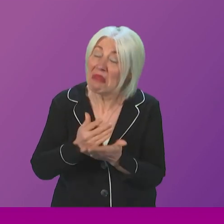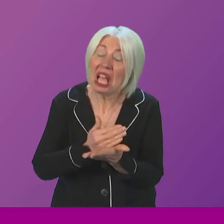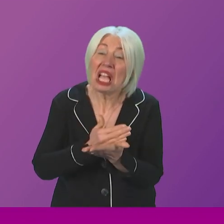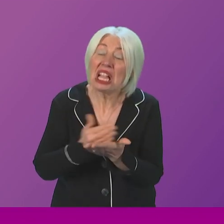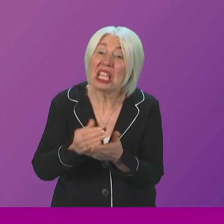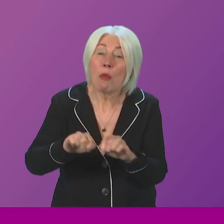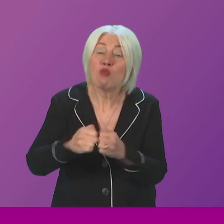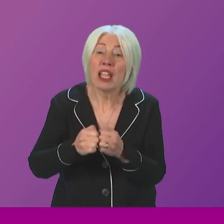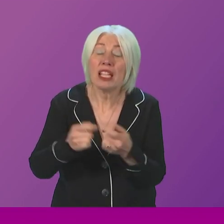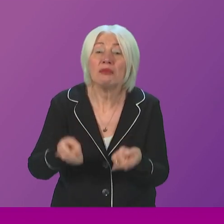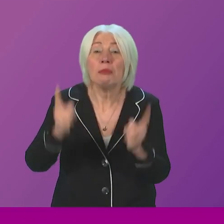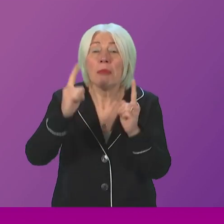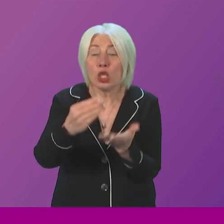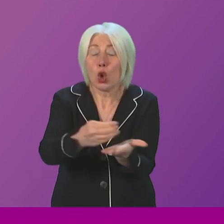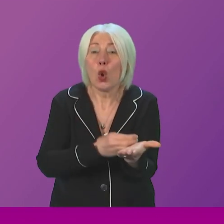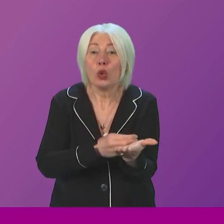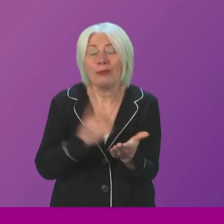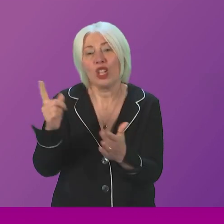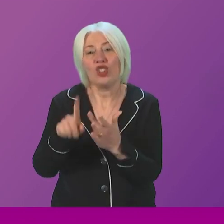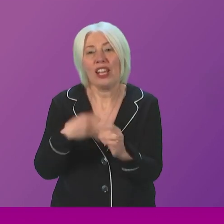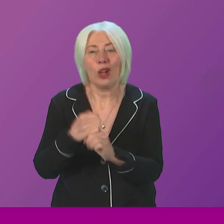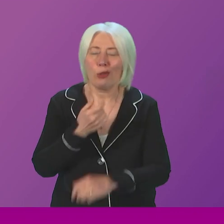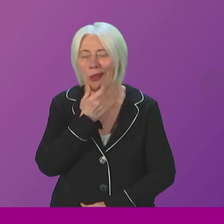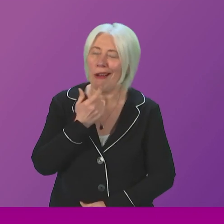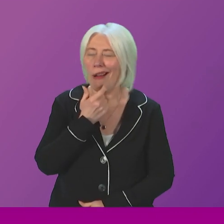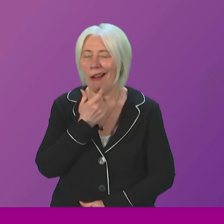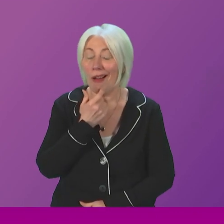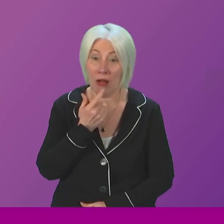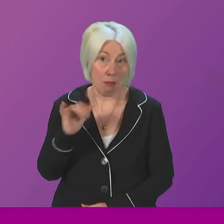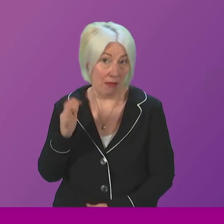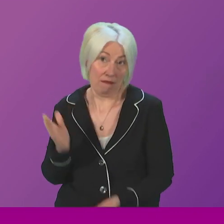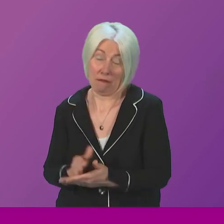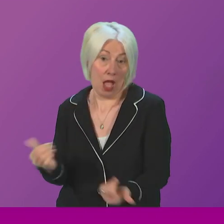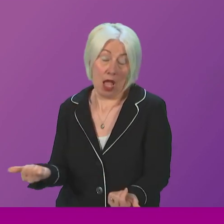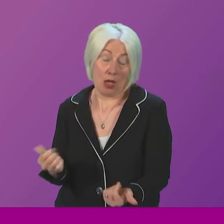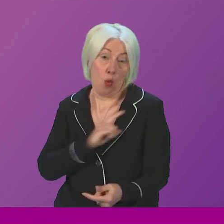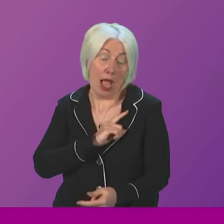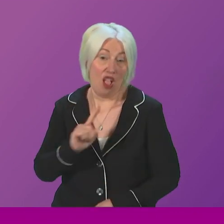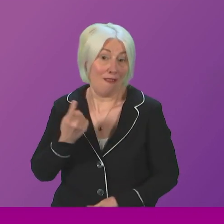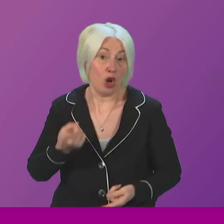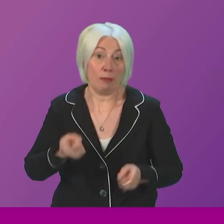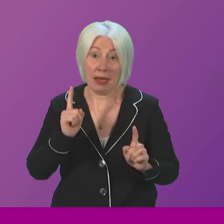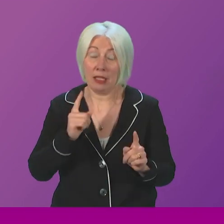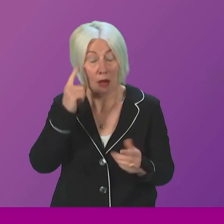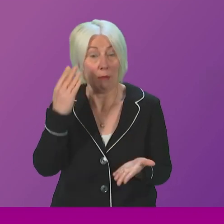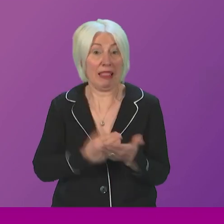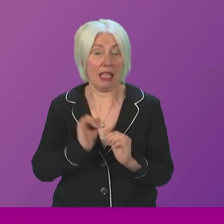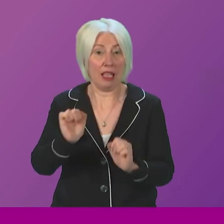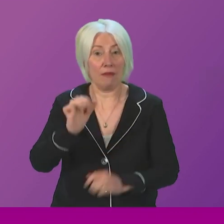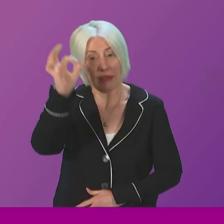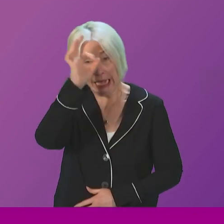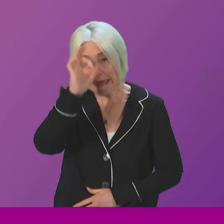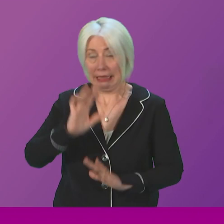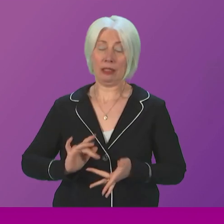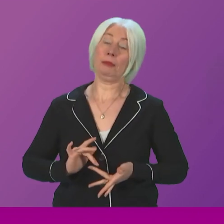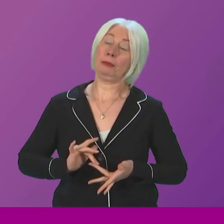Ministerial Code. Jenny Galruth is smirking at this, and well, she might, because the First Minister already seems to believe she is innocent. But the